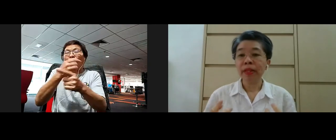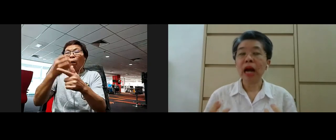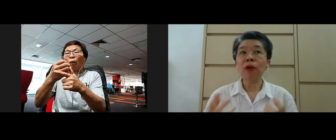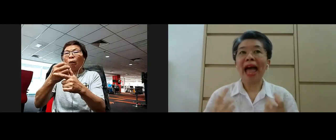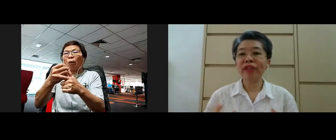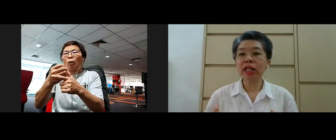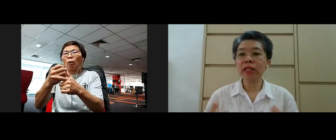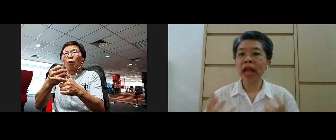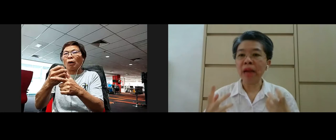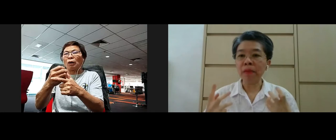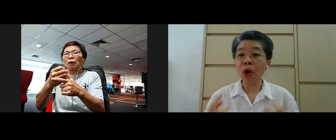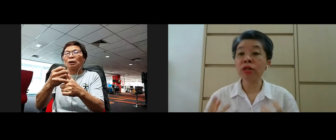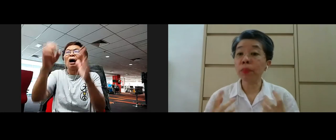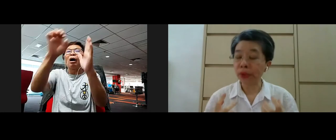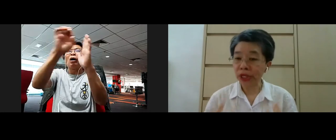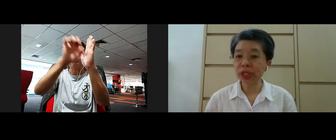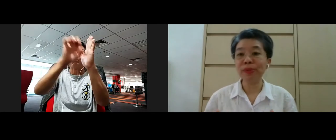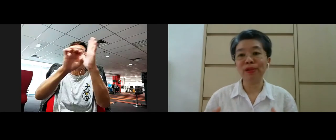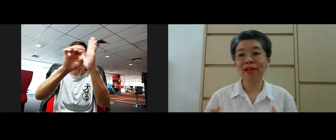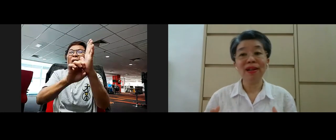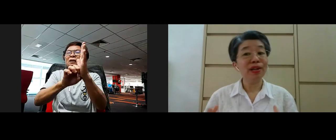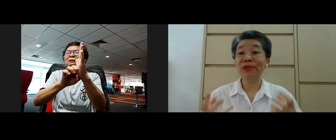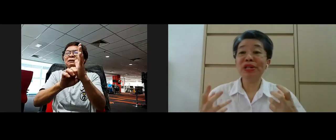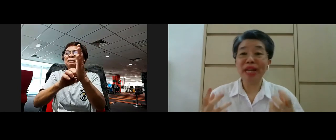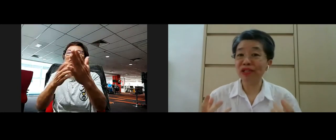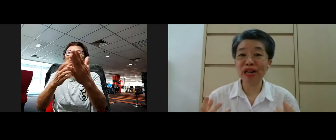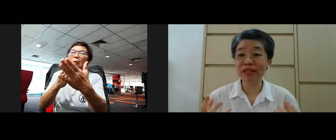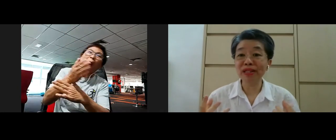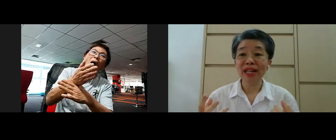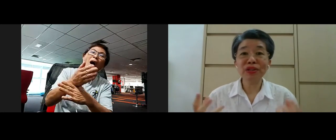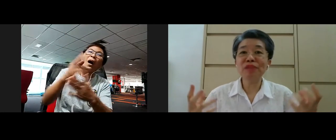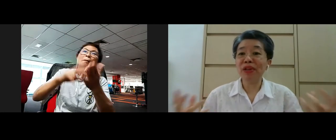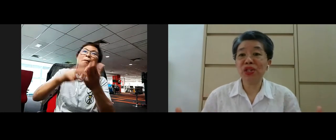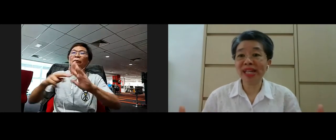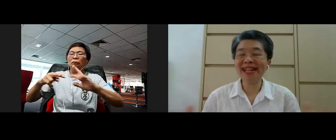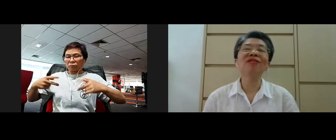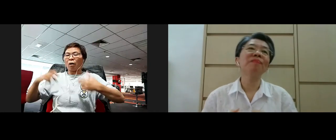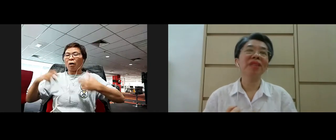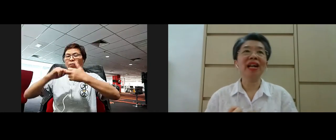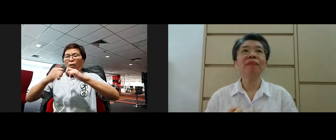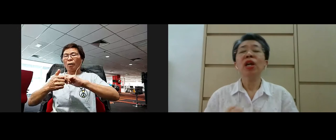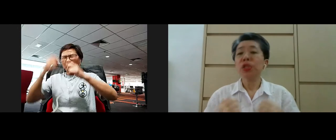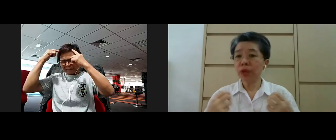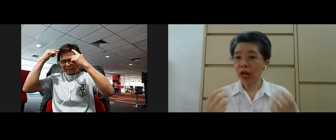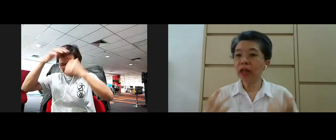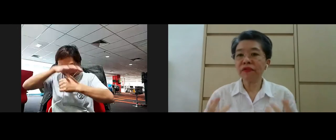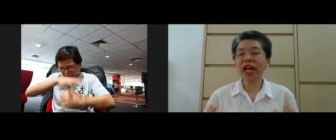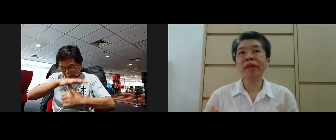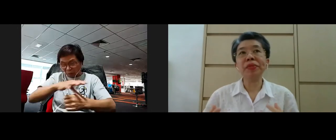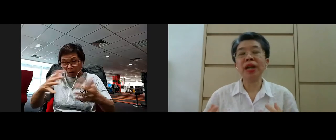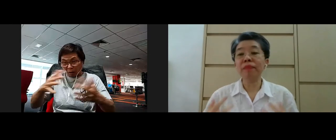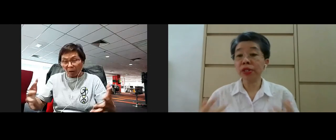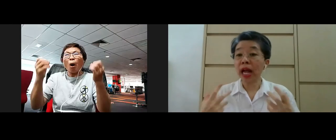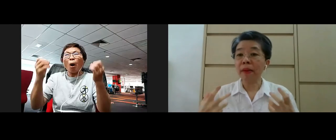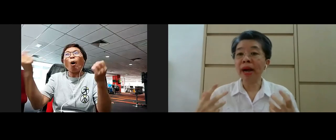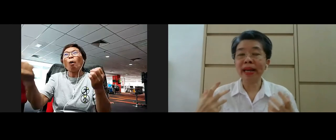our ethical and moral principle you're going to be in trouble you're going to be stressed out yeah so a lot of